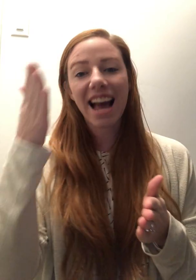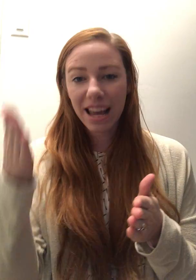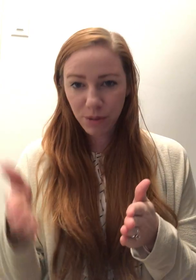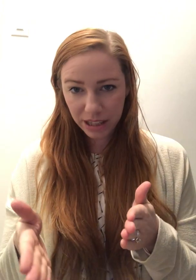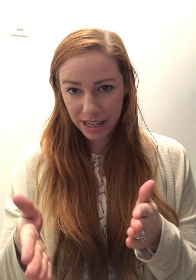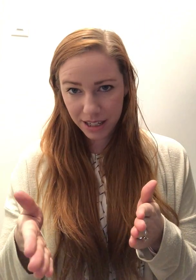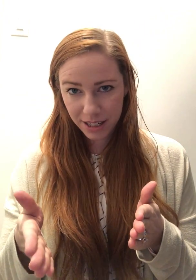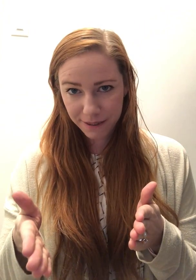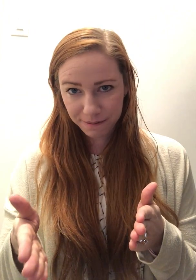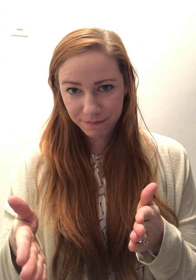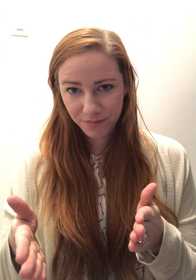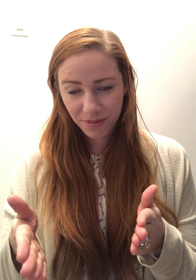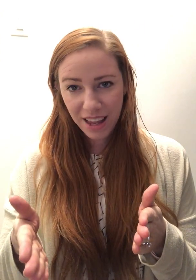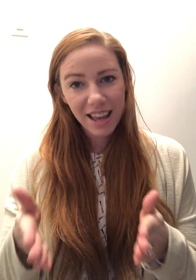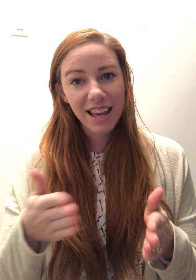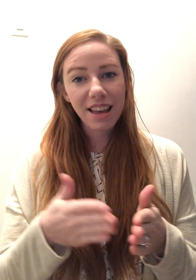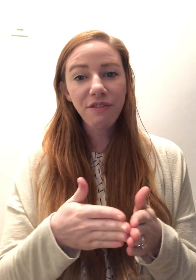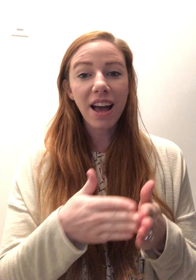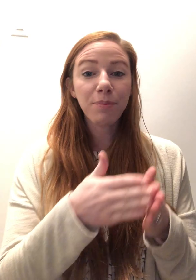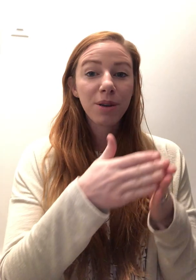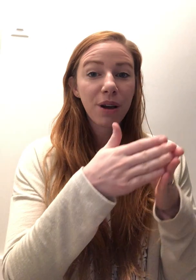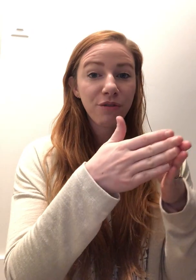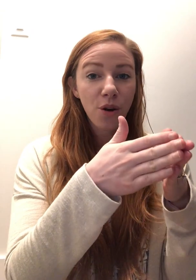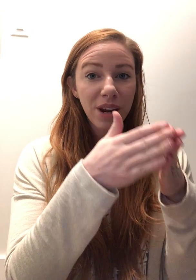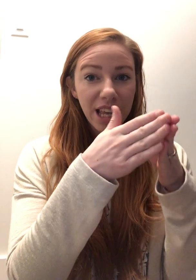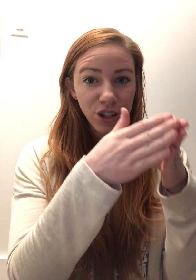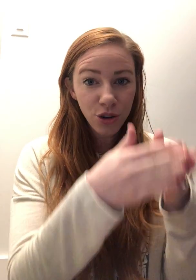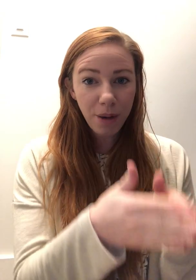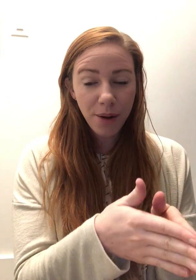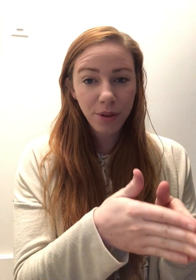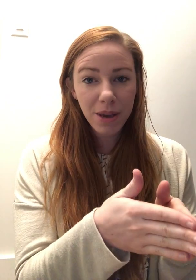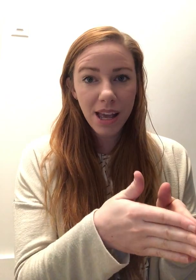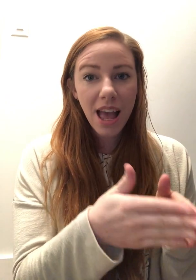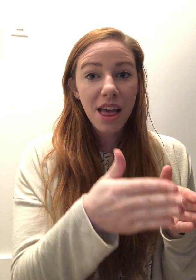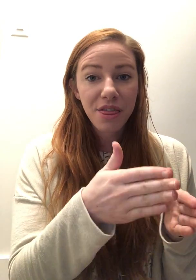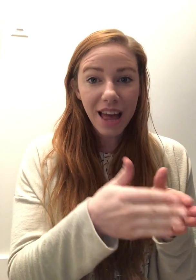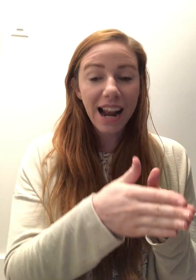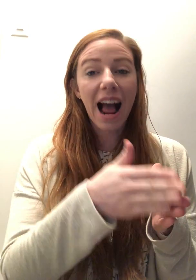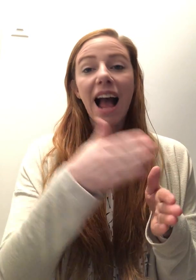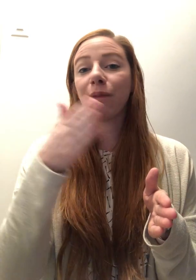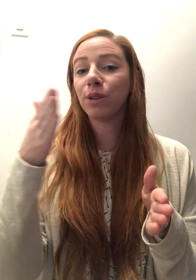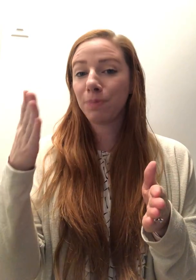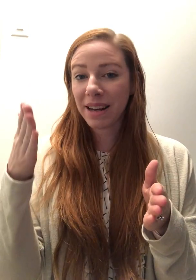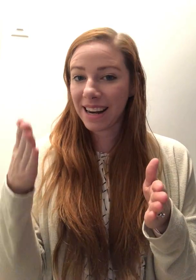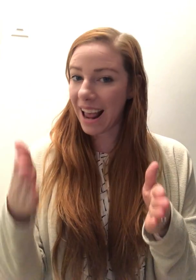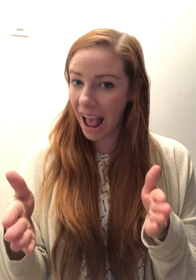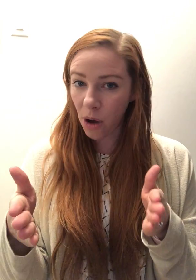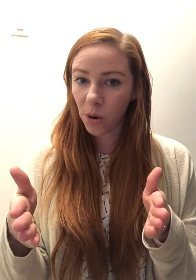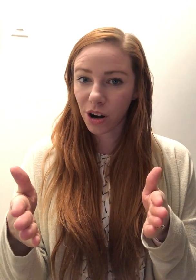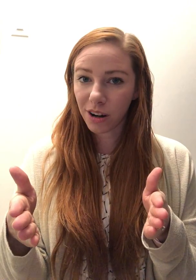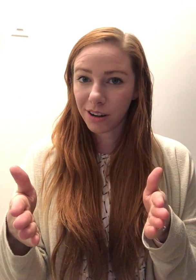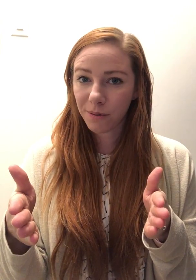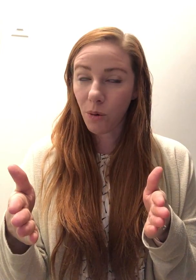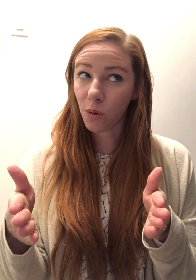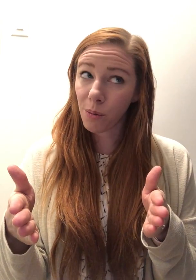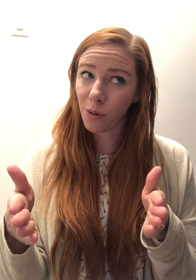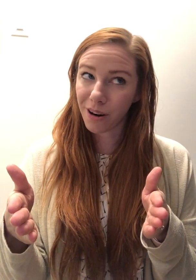I will eat. If I bring my phone into bed with me, then I will spend an hour, or more,